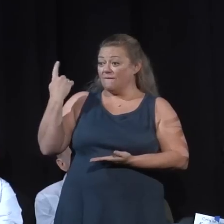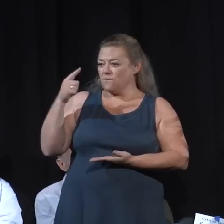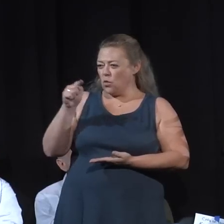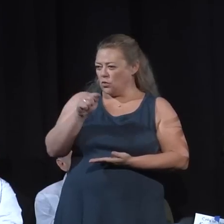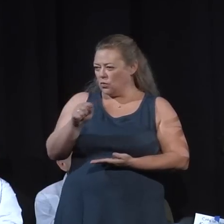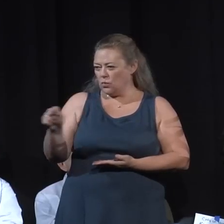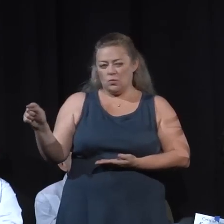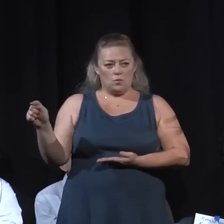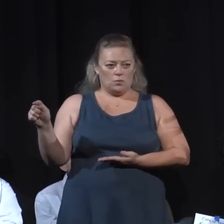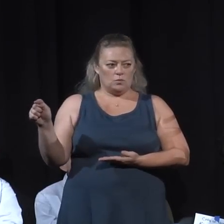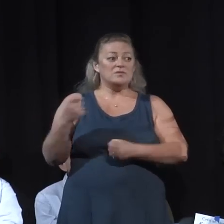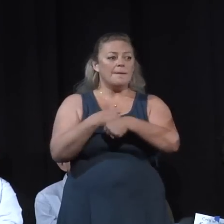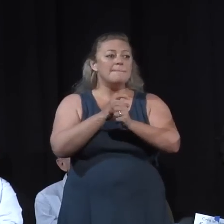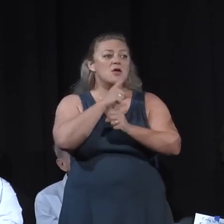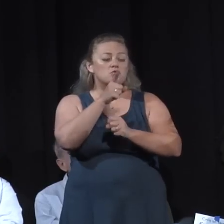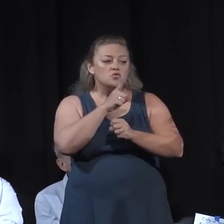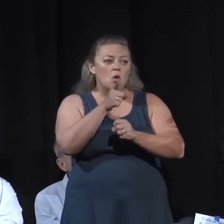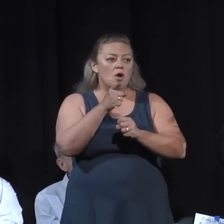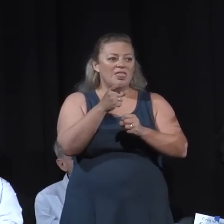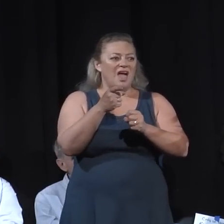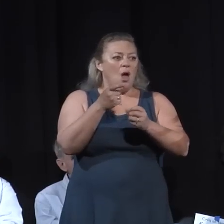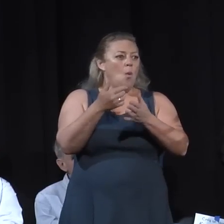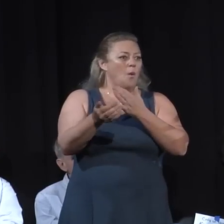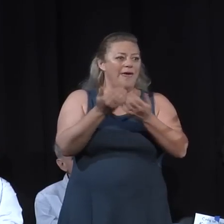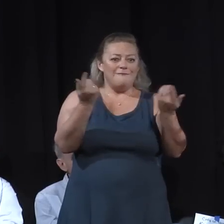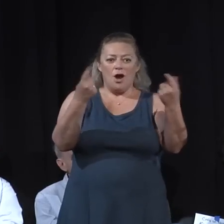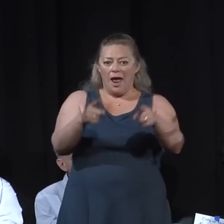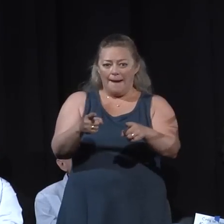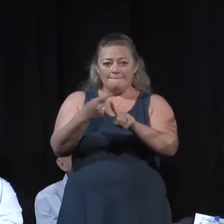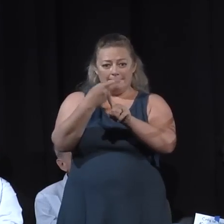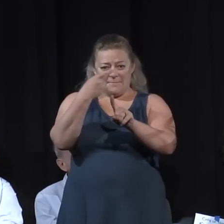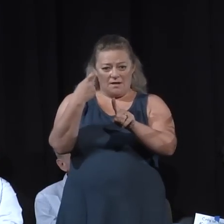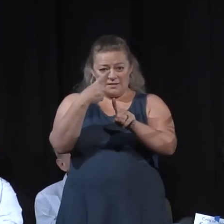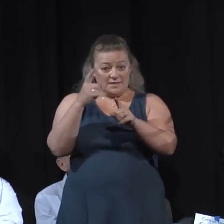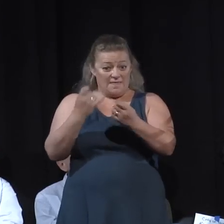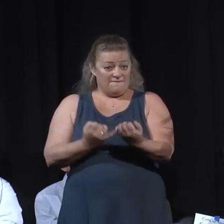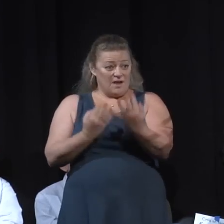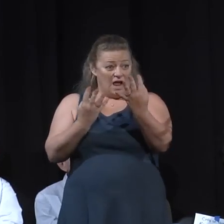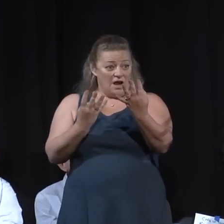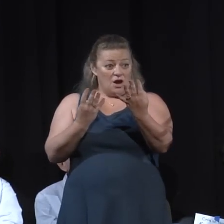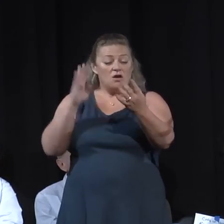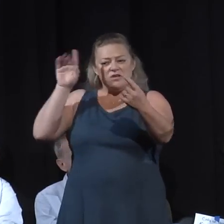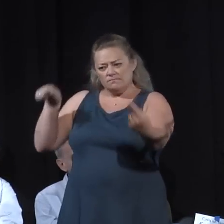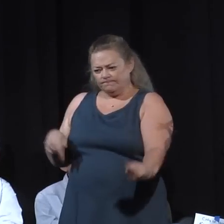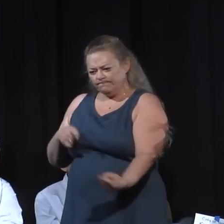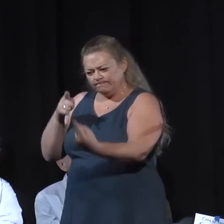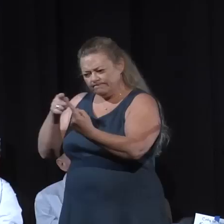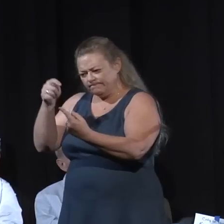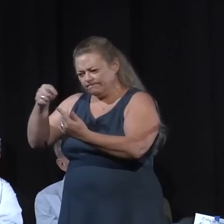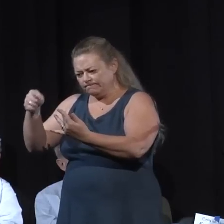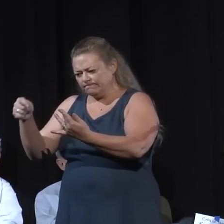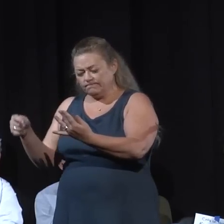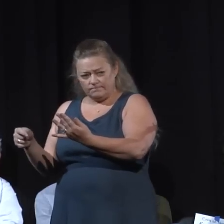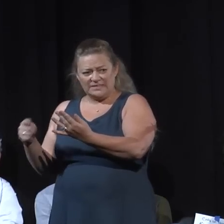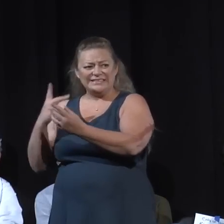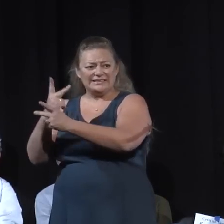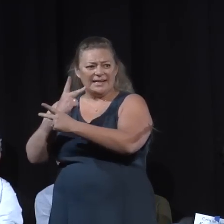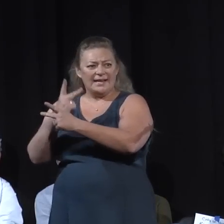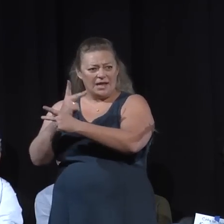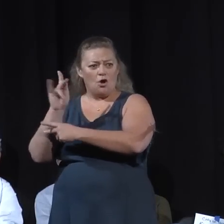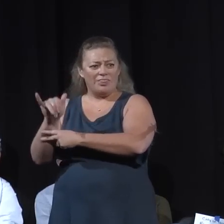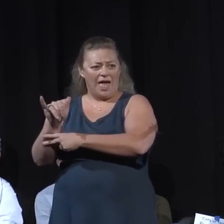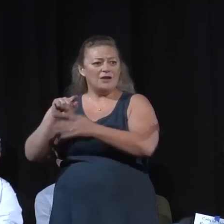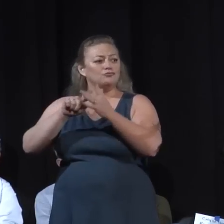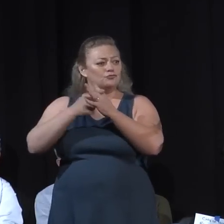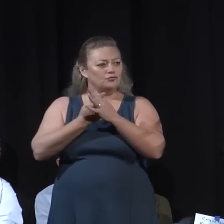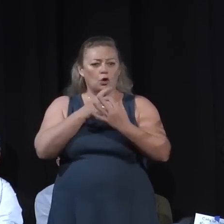is also addressed. So they are not leaving when this fire is out. They are leaving when the communities are starting their journey to get back on their